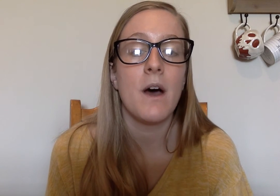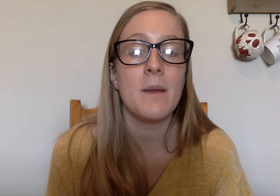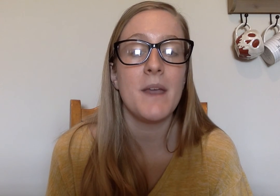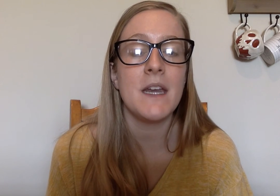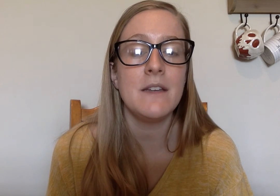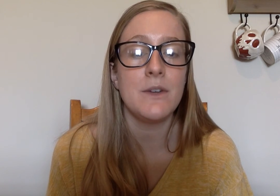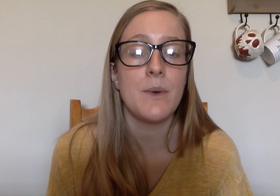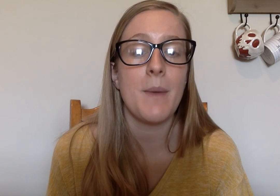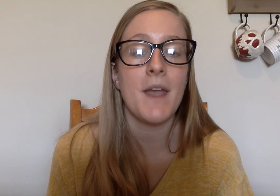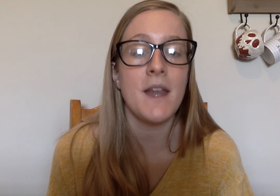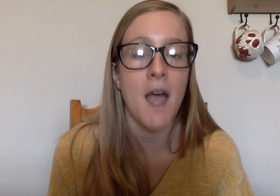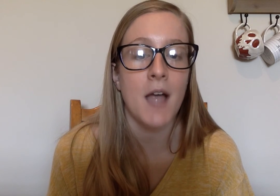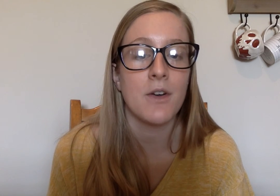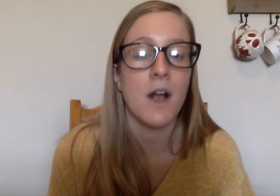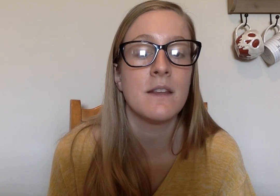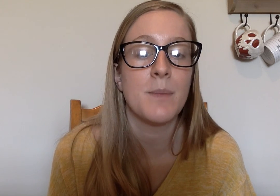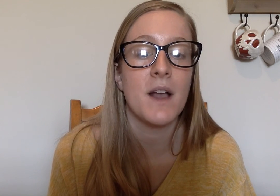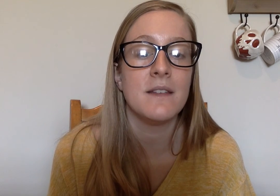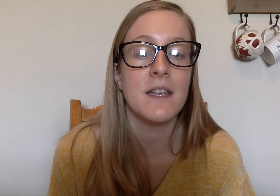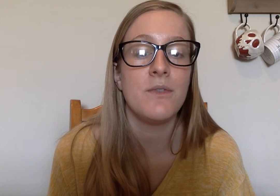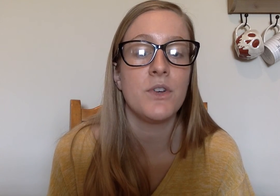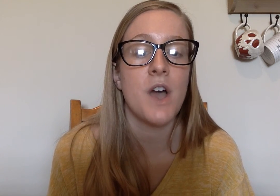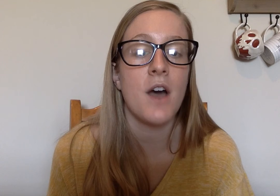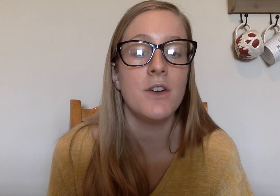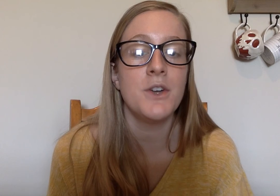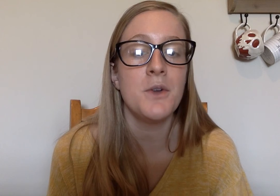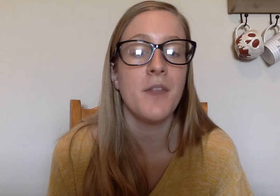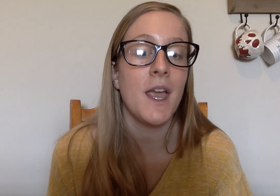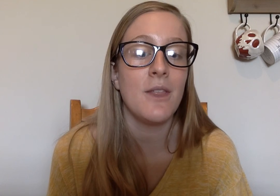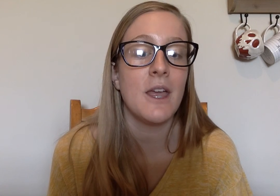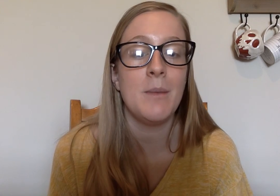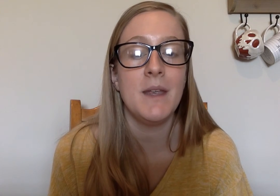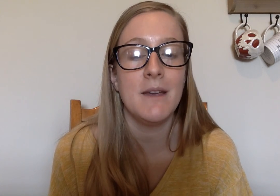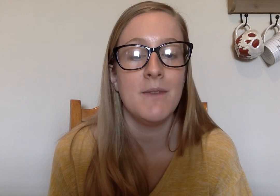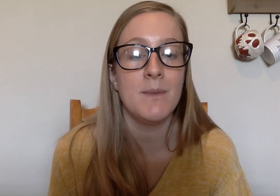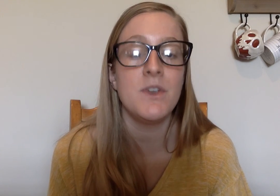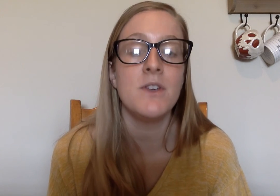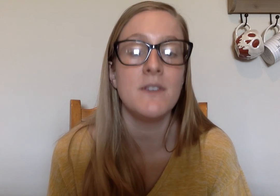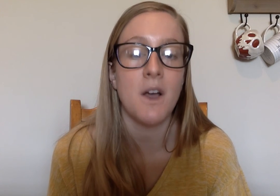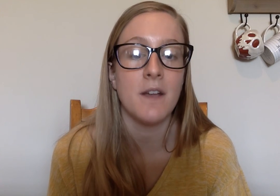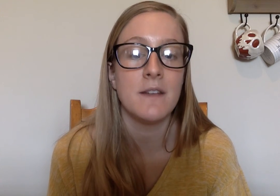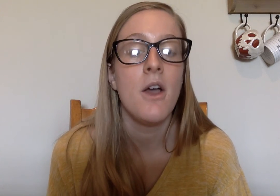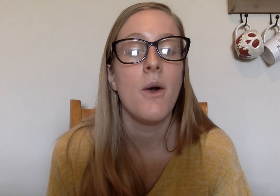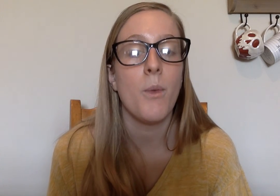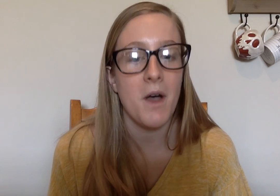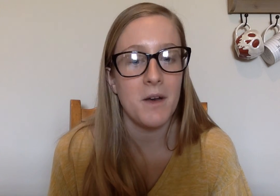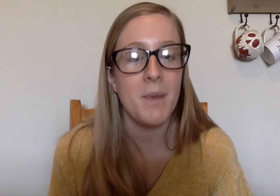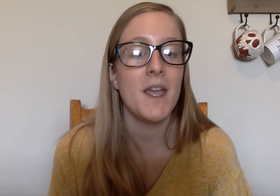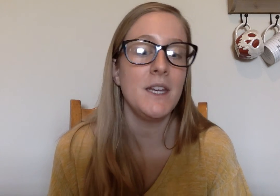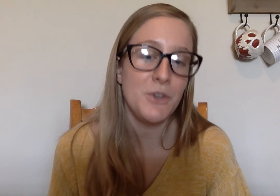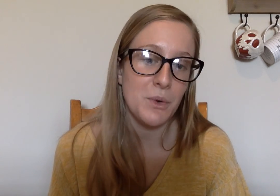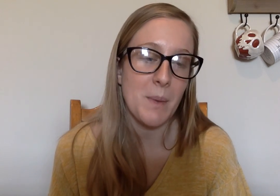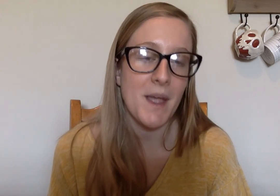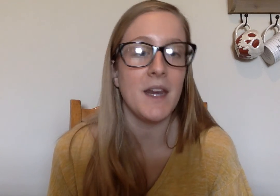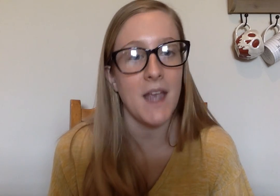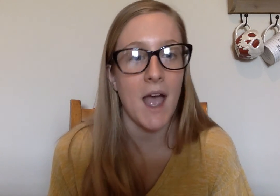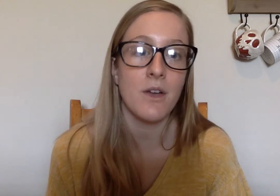one a penny, two a penny, hot cross buns. If your daughter don't like them, give them to your sons. One a penny, two a penny, hot